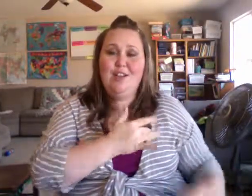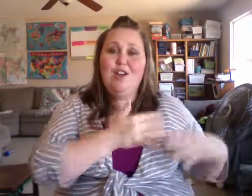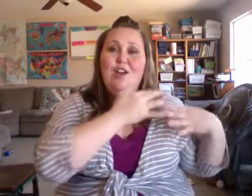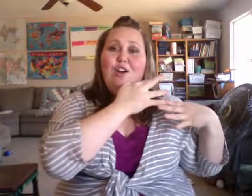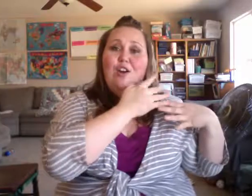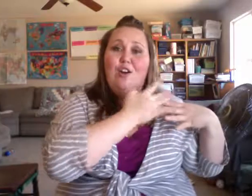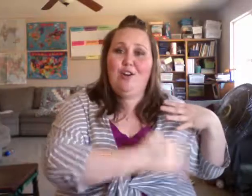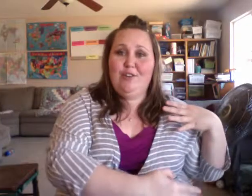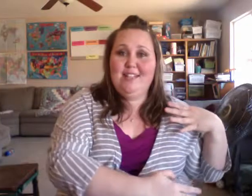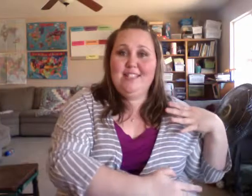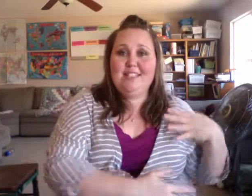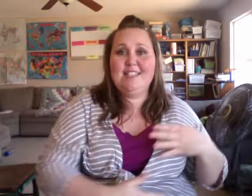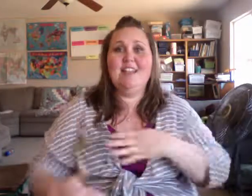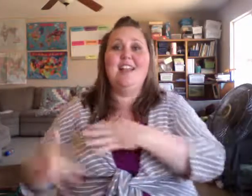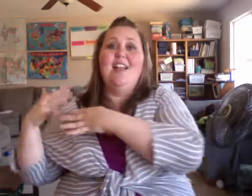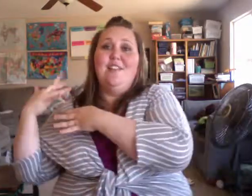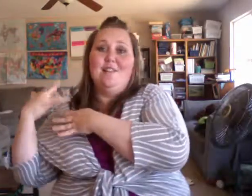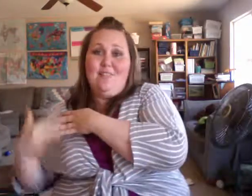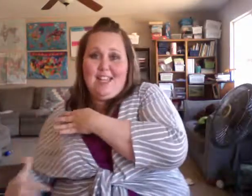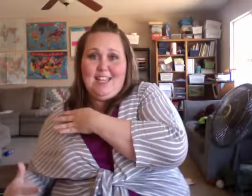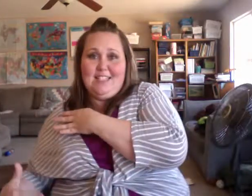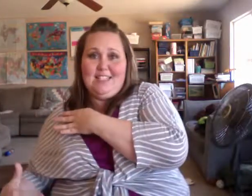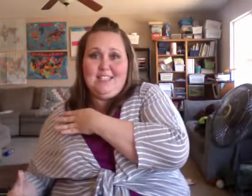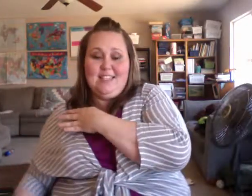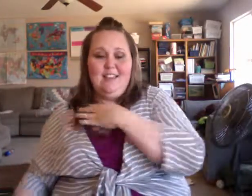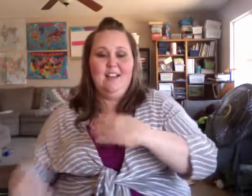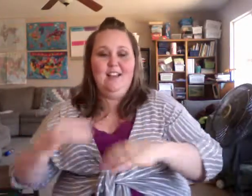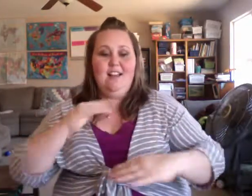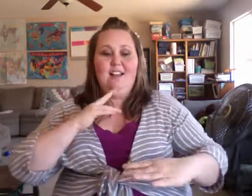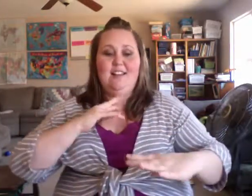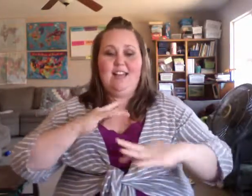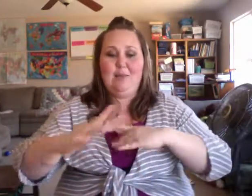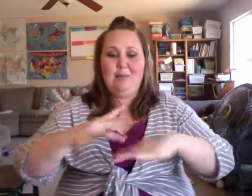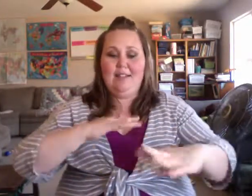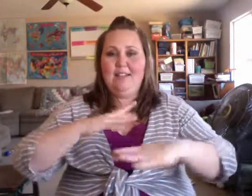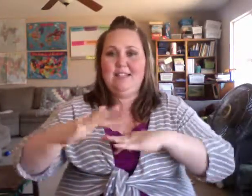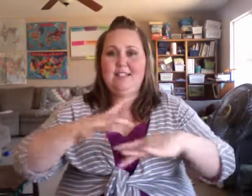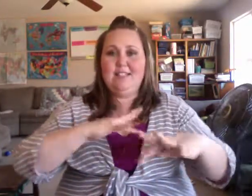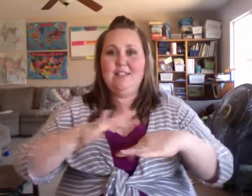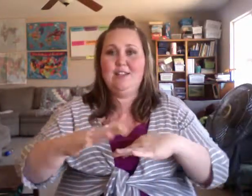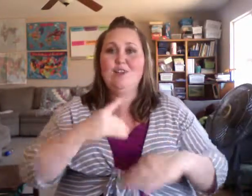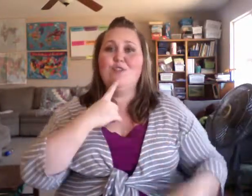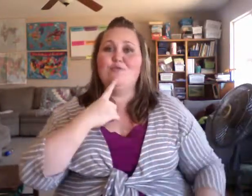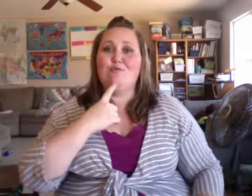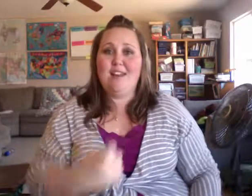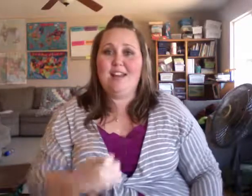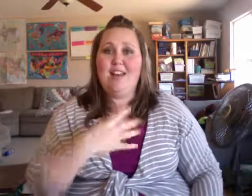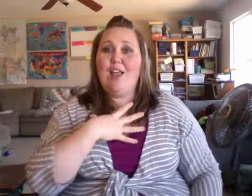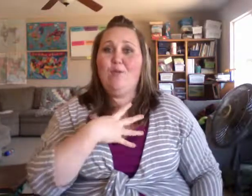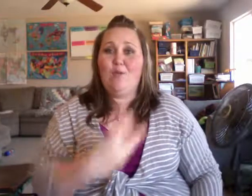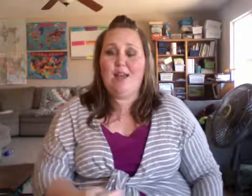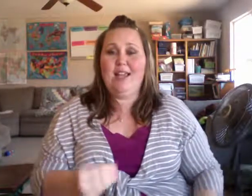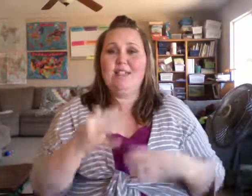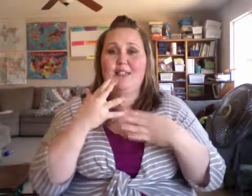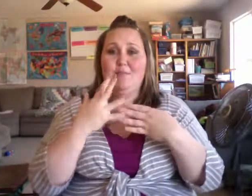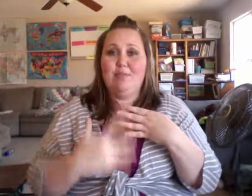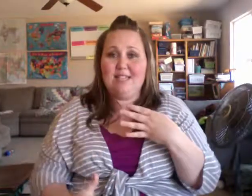arteries, veins, capillaries, red and white blood